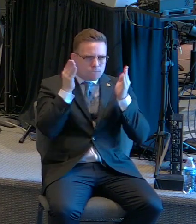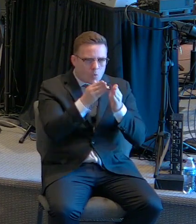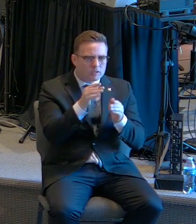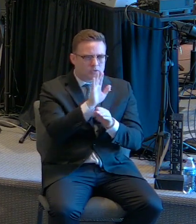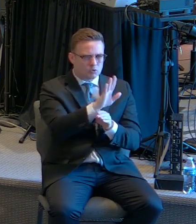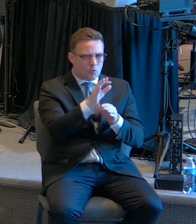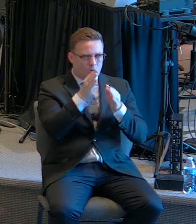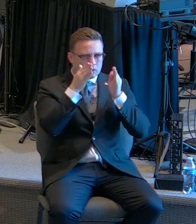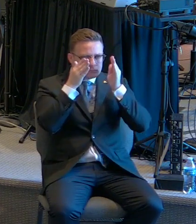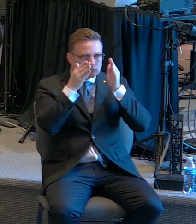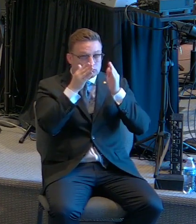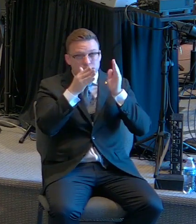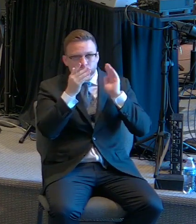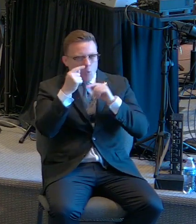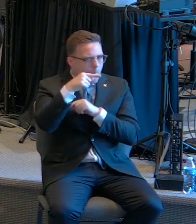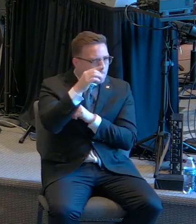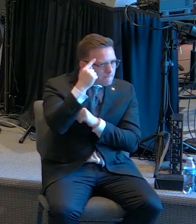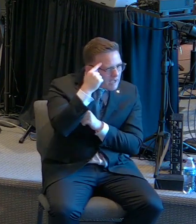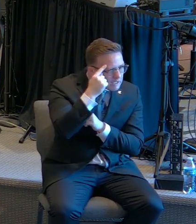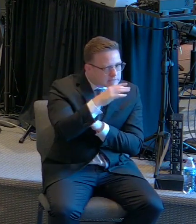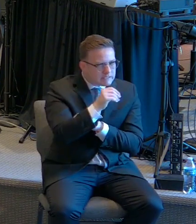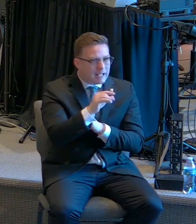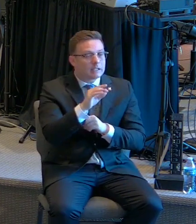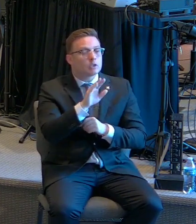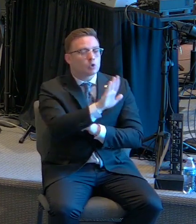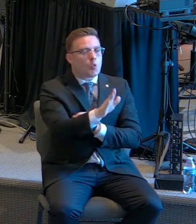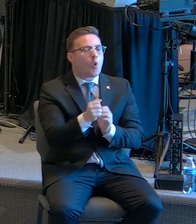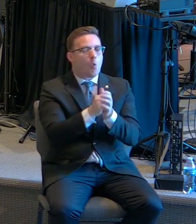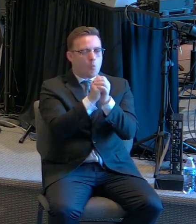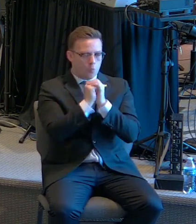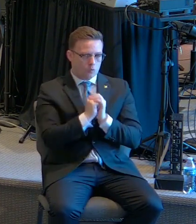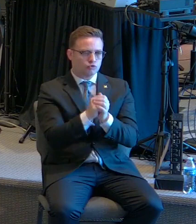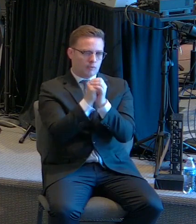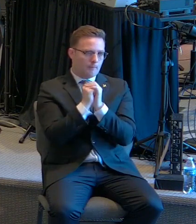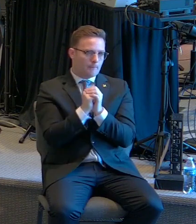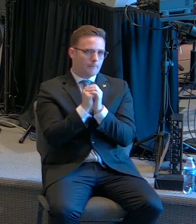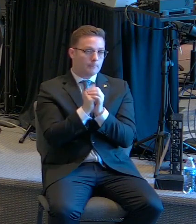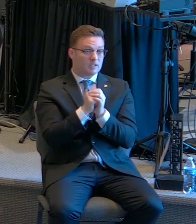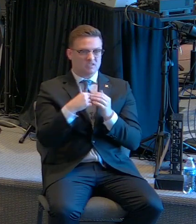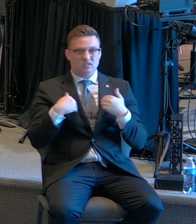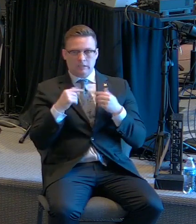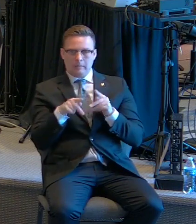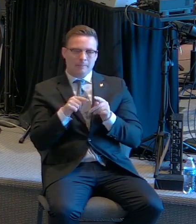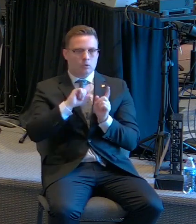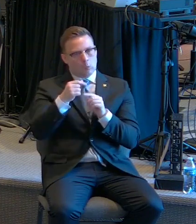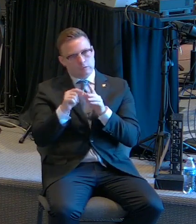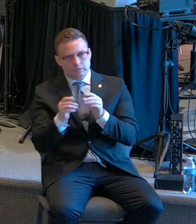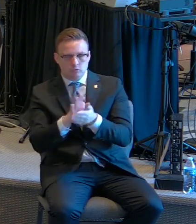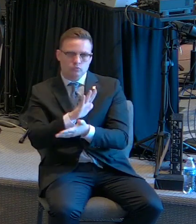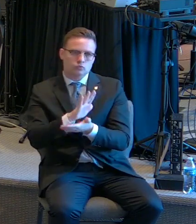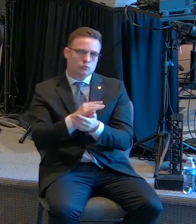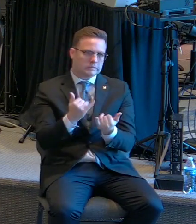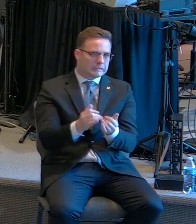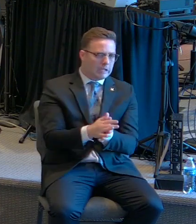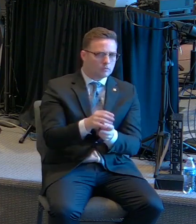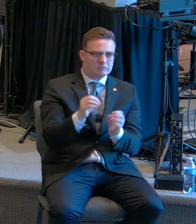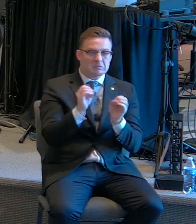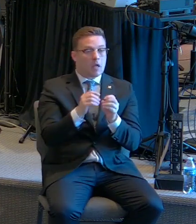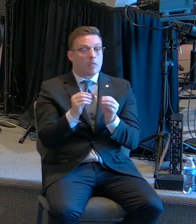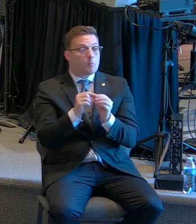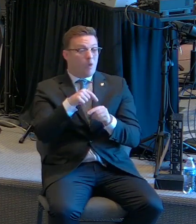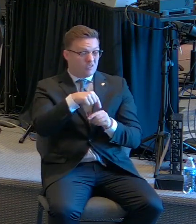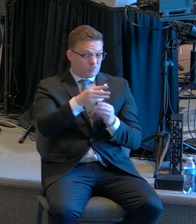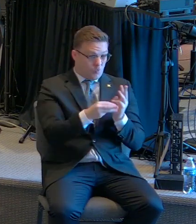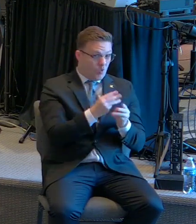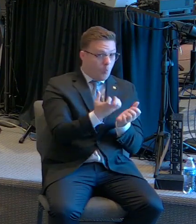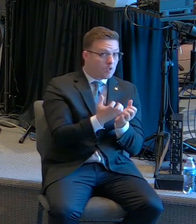our attention, our minds, and most of all our worship. With young people going to school now, there's nothing more that